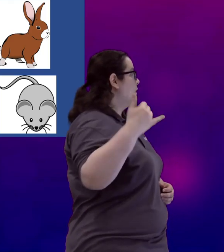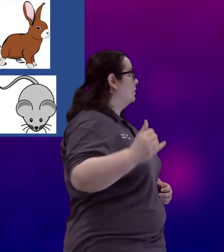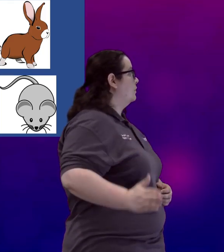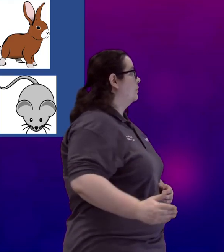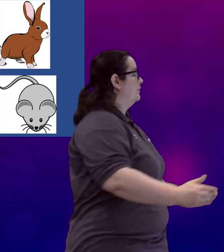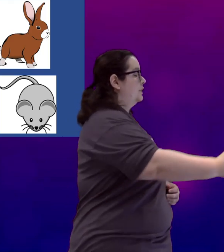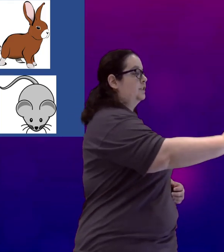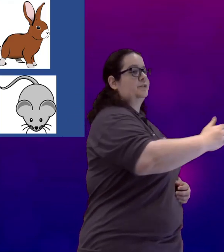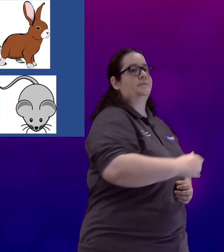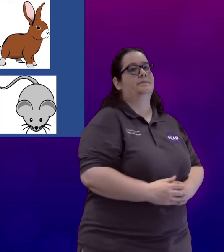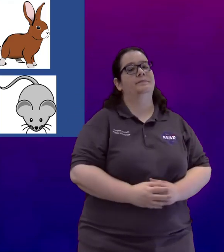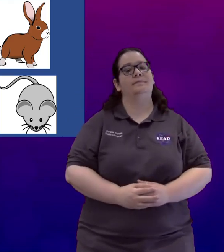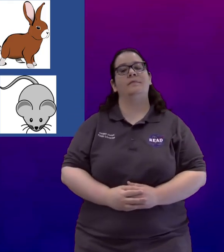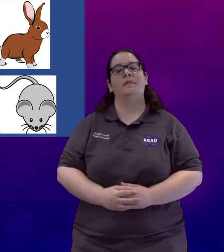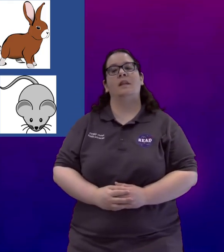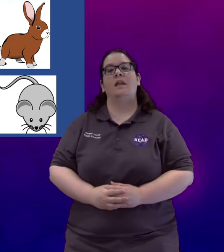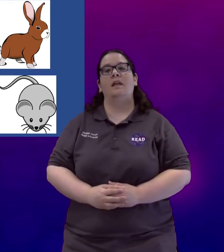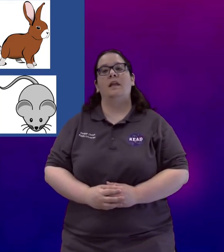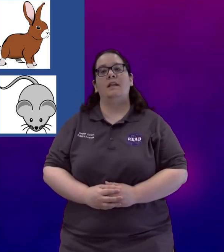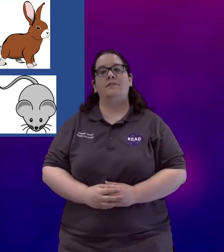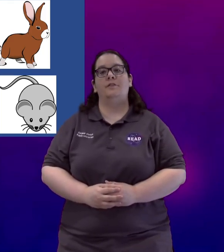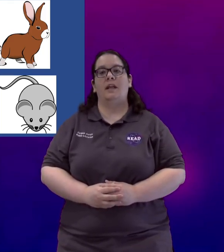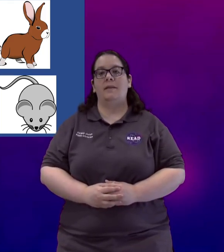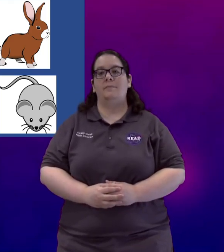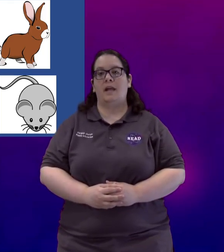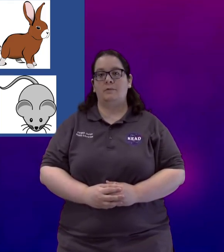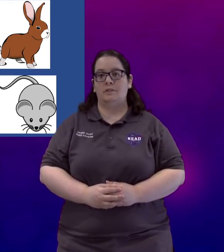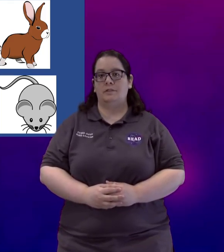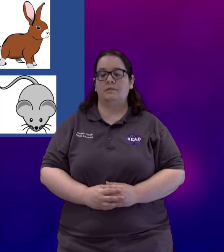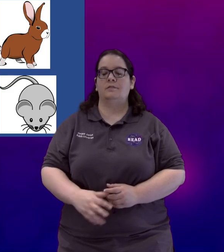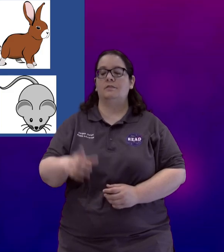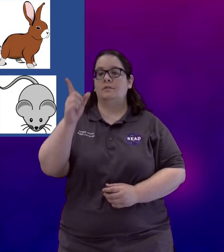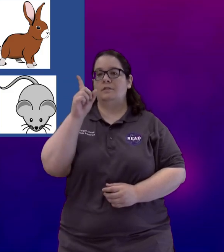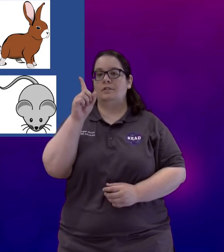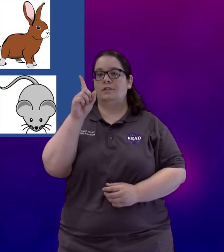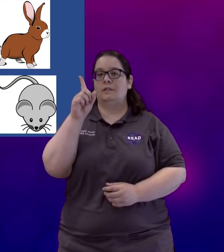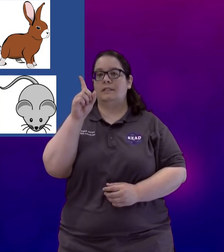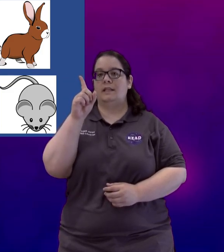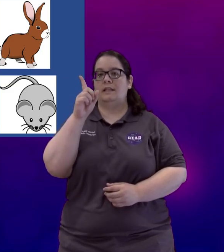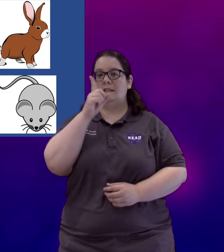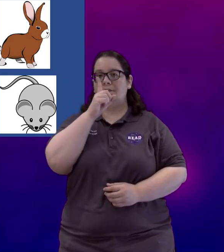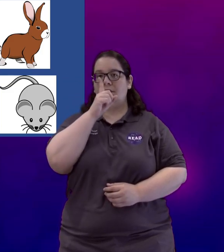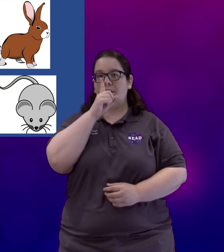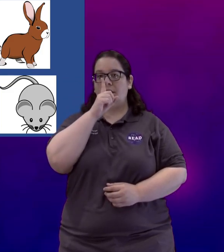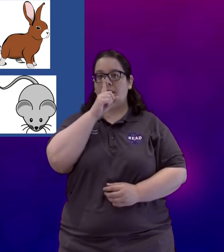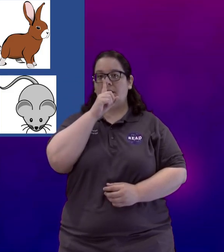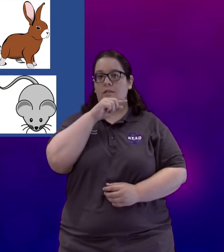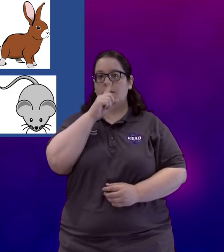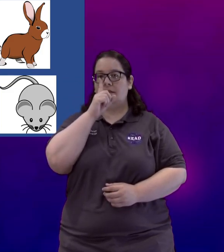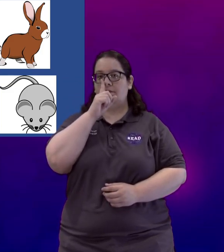Gold fish. And then for a mouse you're just going to take an index finger and kind of